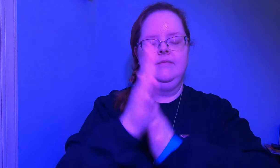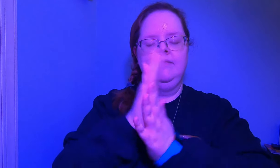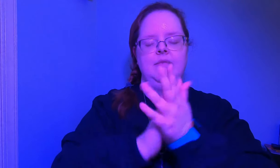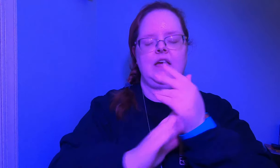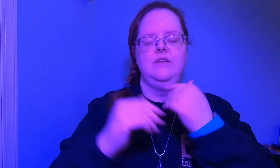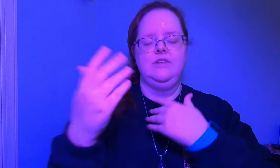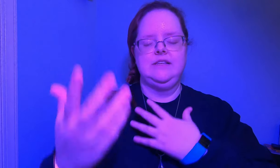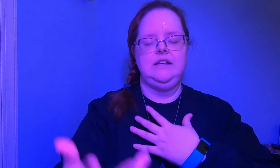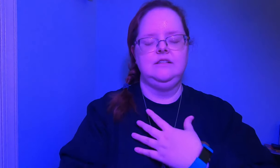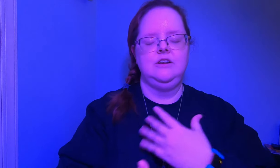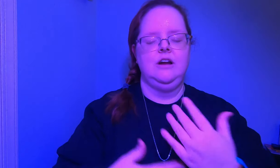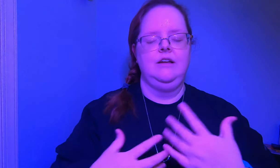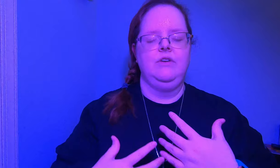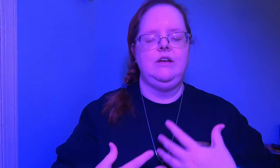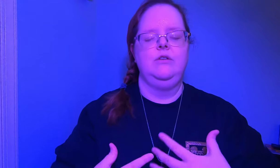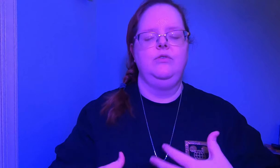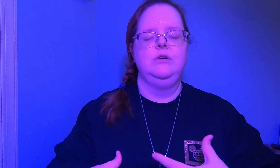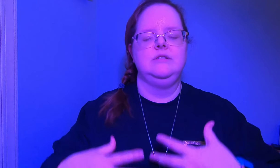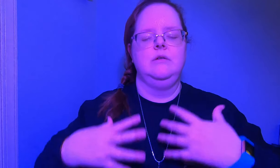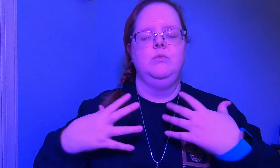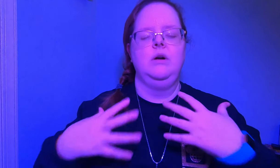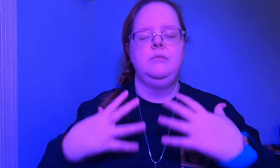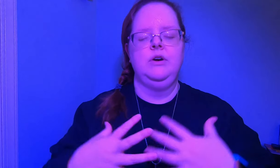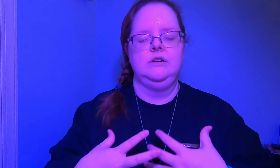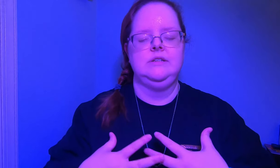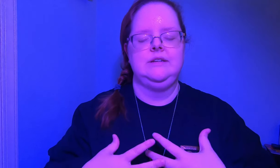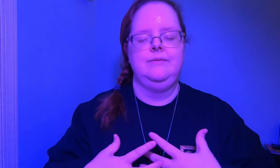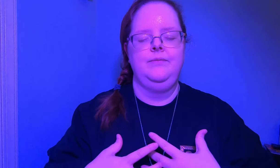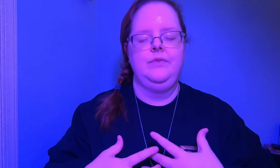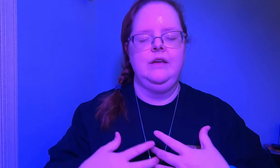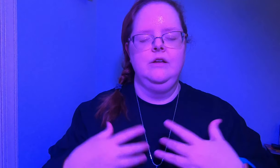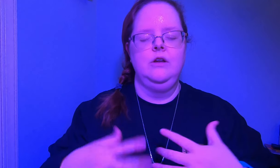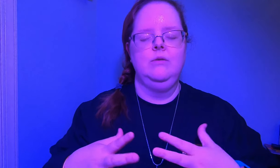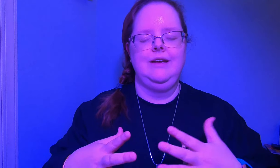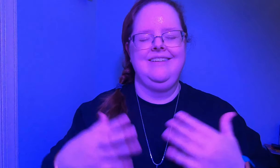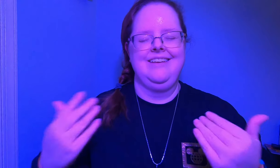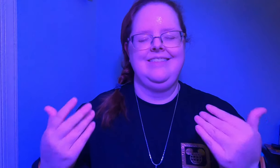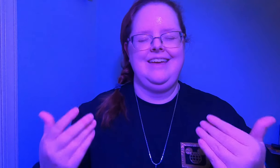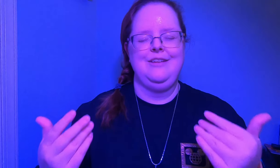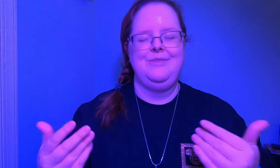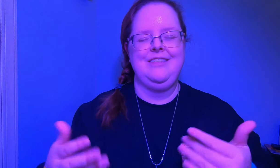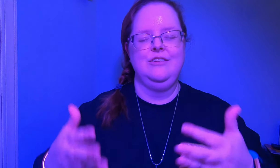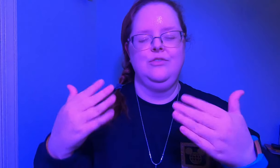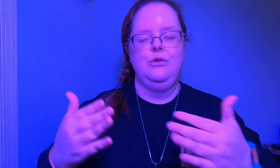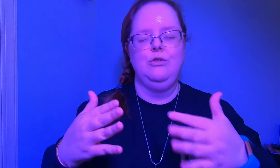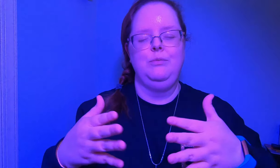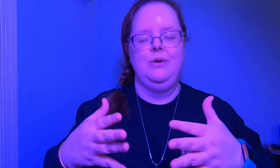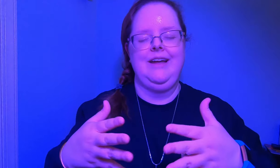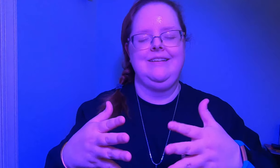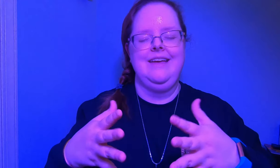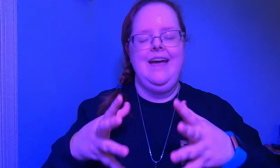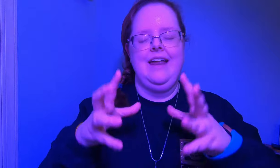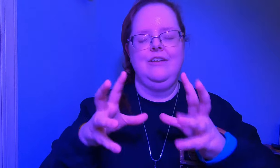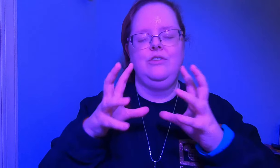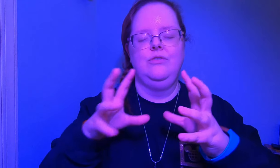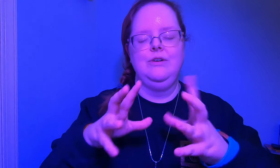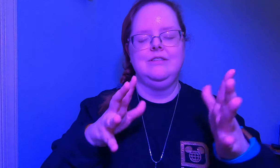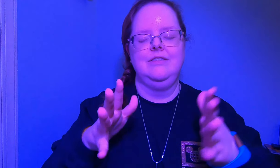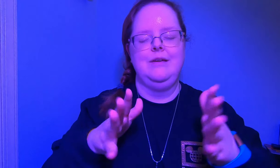and if it's easier i invite you to focus on one person knowing that they can be this focal point and as you focus on them